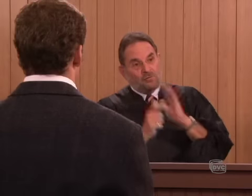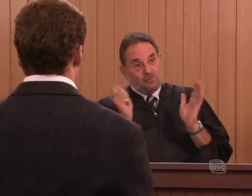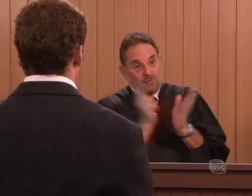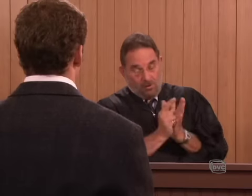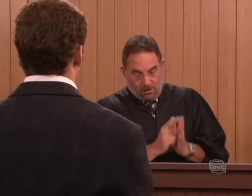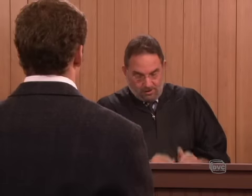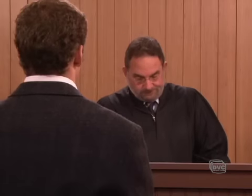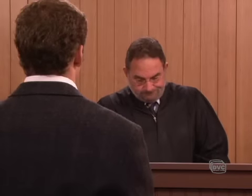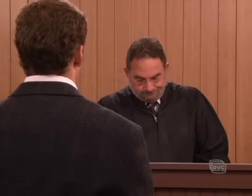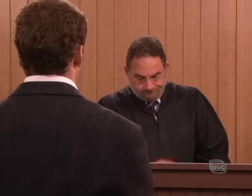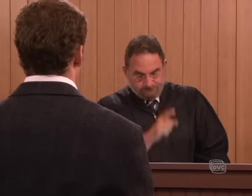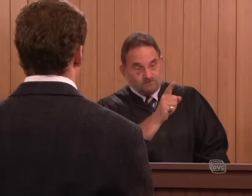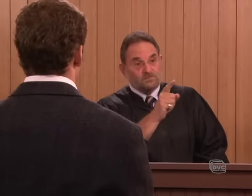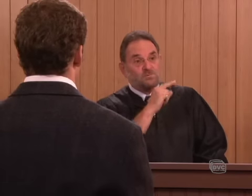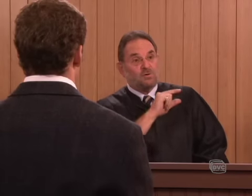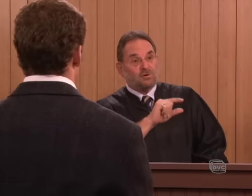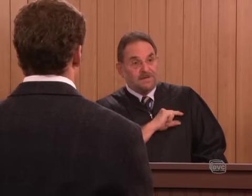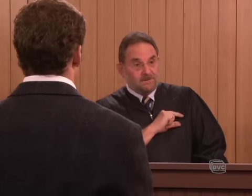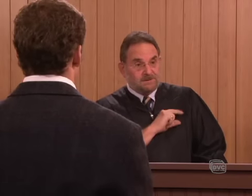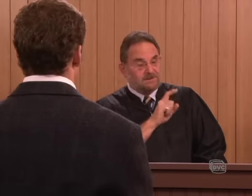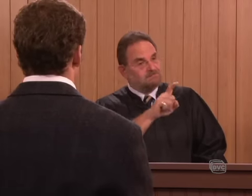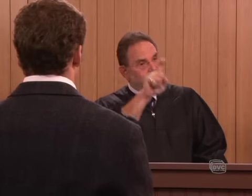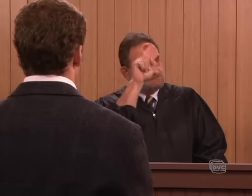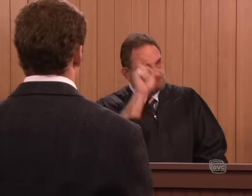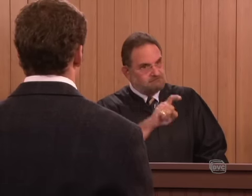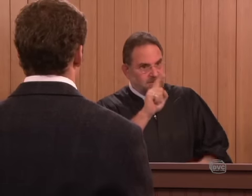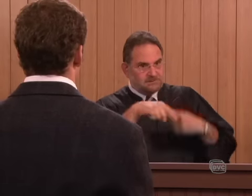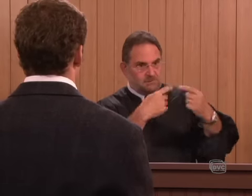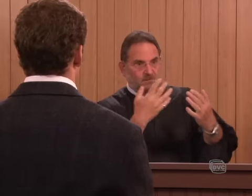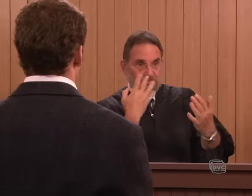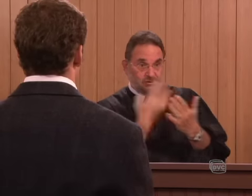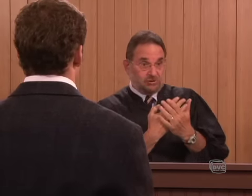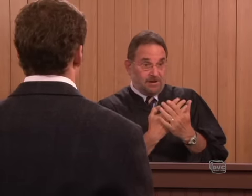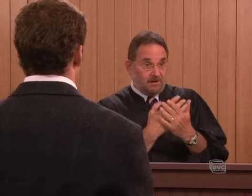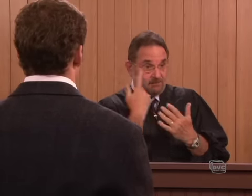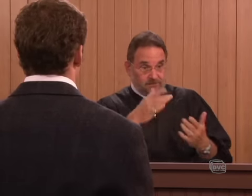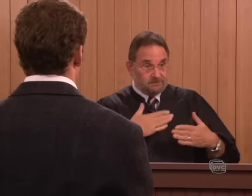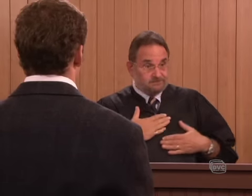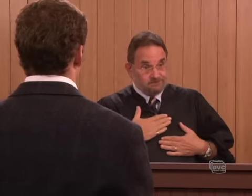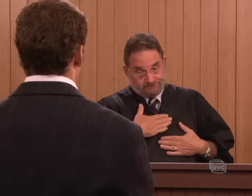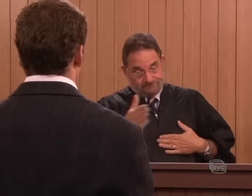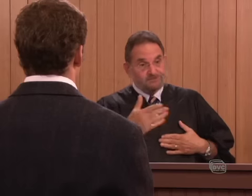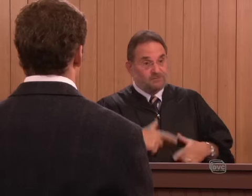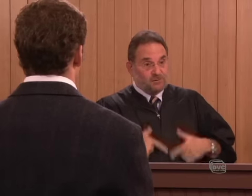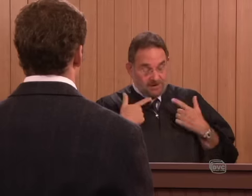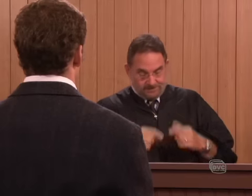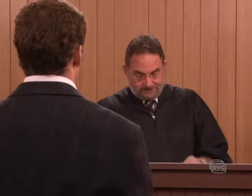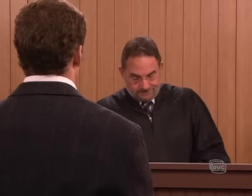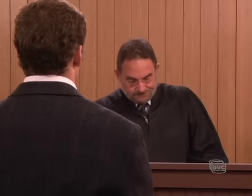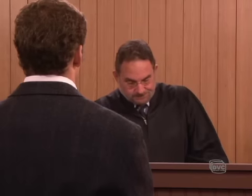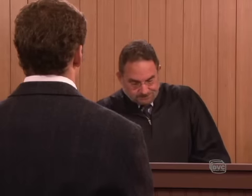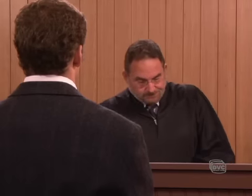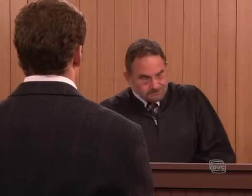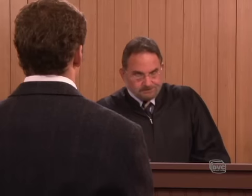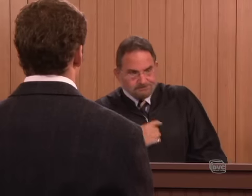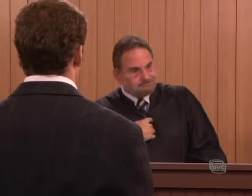Under law, you are guilty and you must go to prison for the rest of your life.